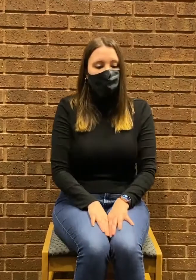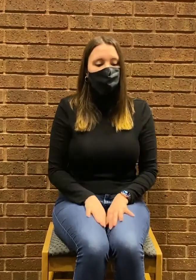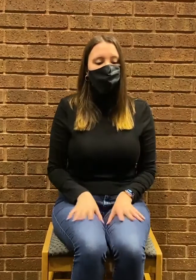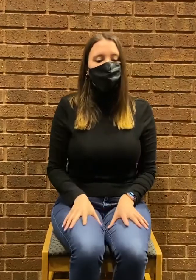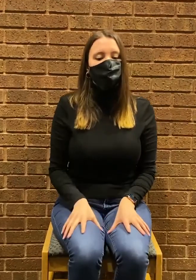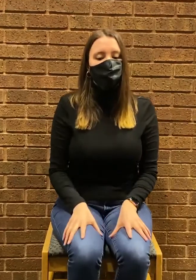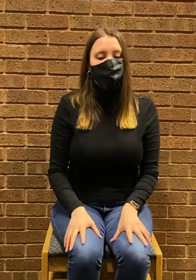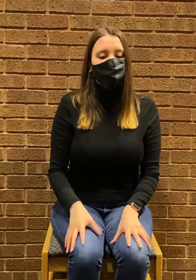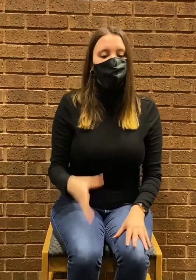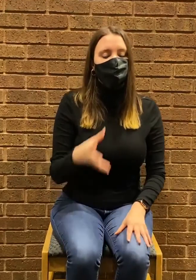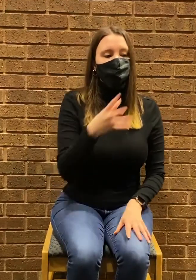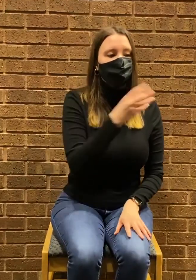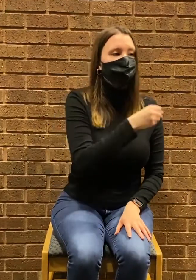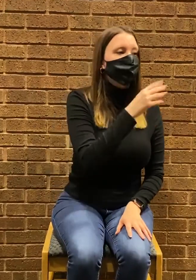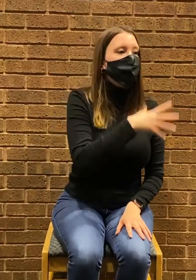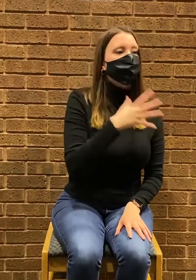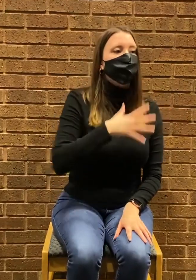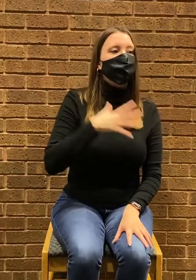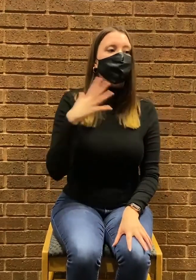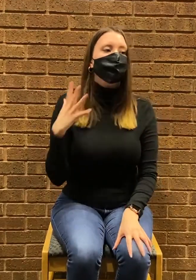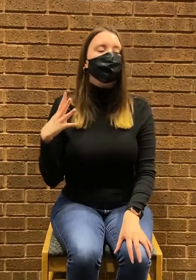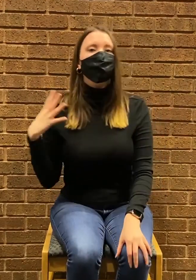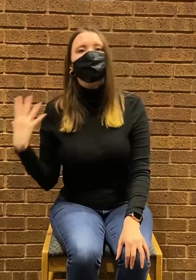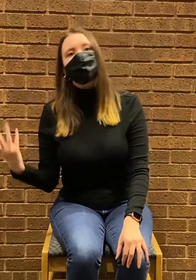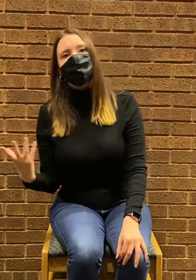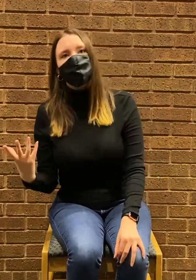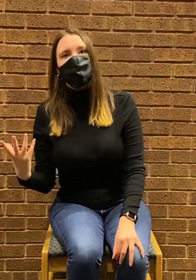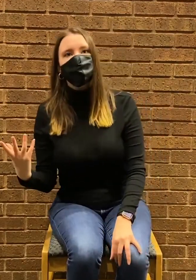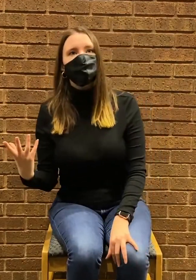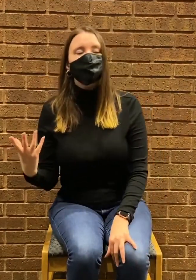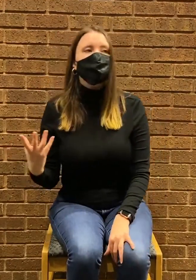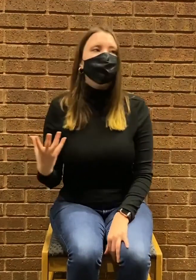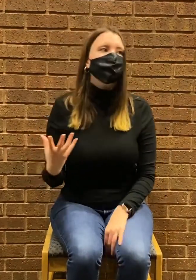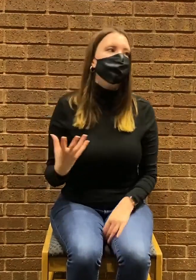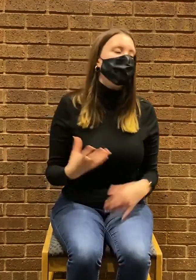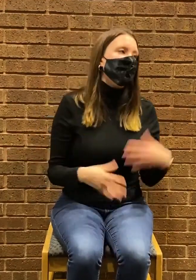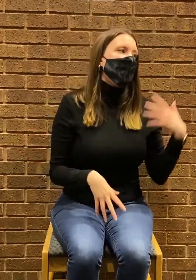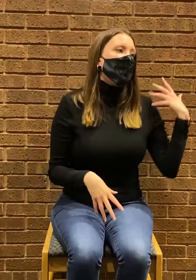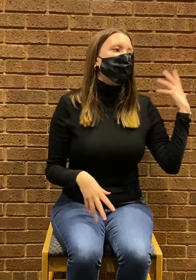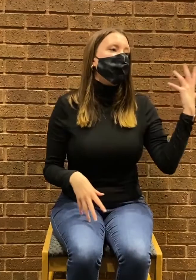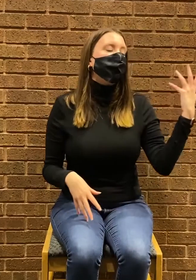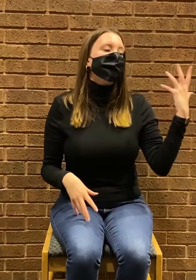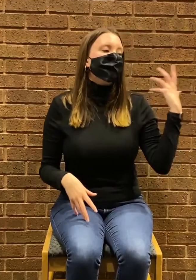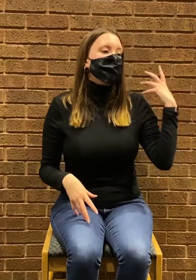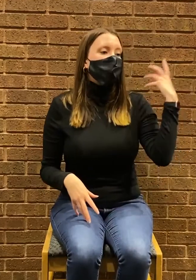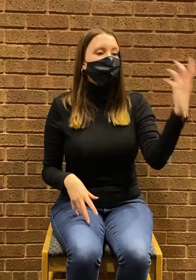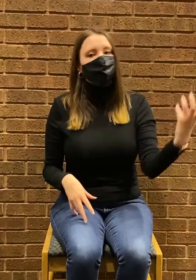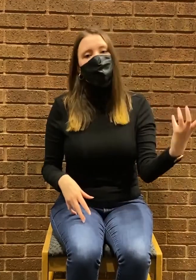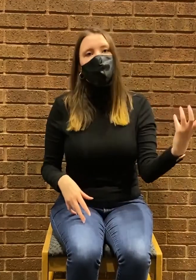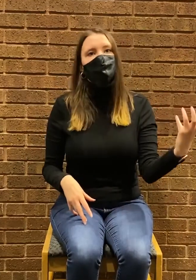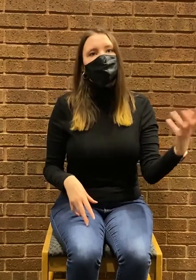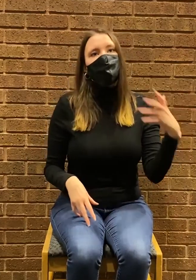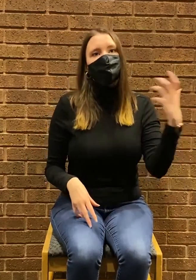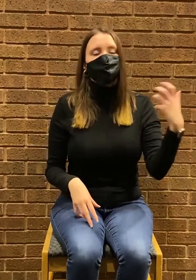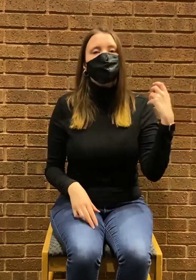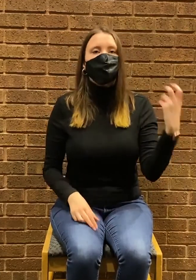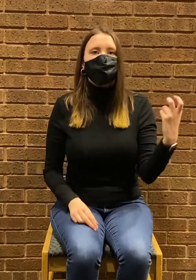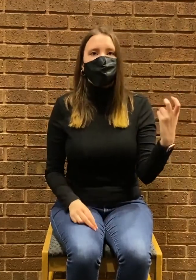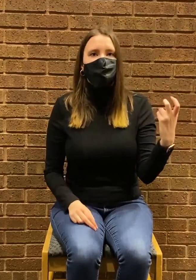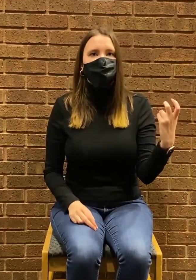Yeah so with that with the driving beat keeping you through scene changes um it's you know Hester has Hester and Chili both have